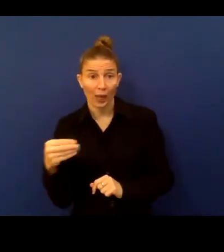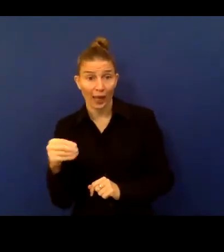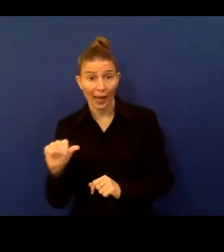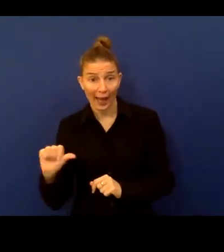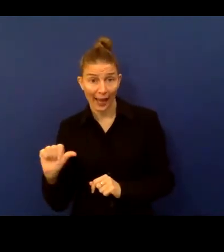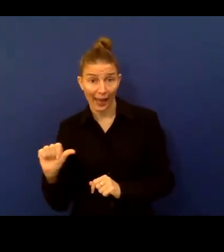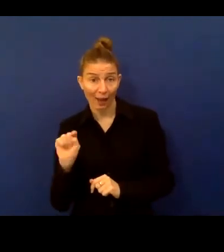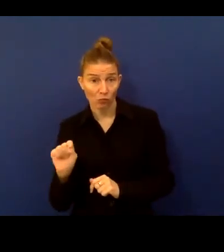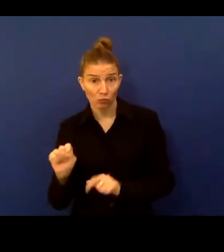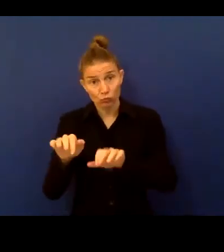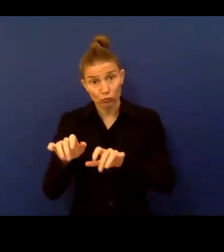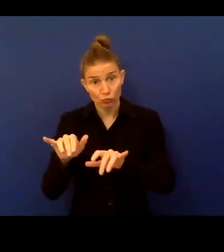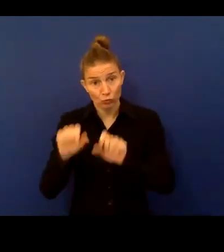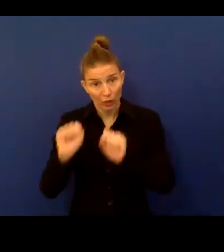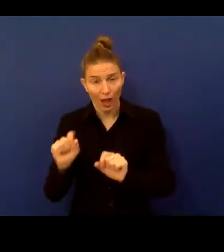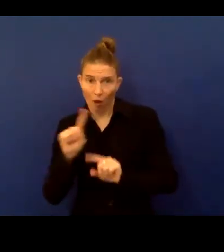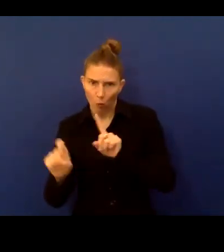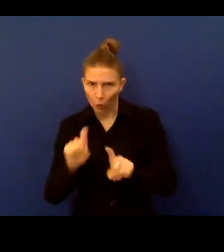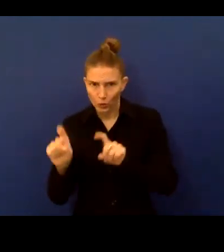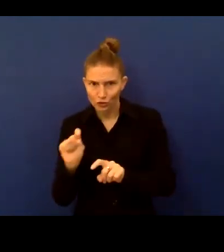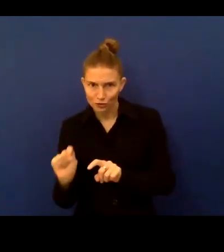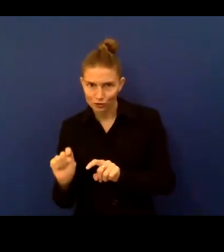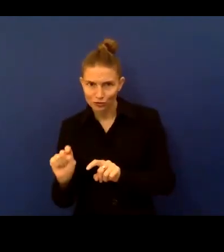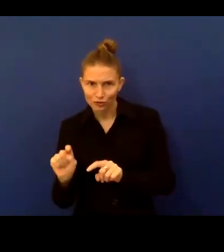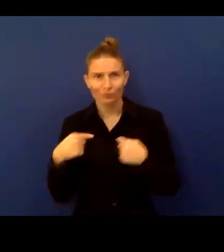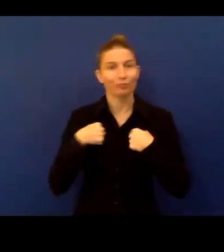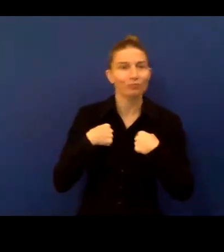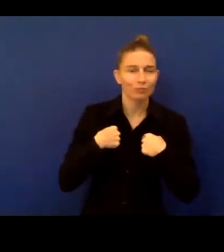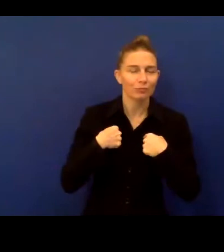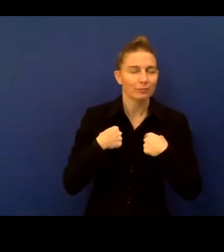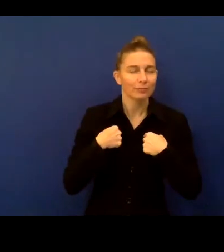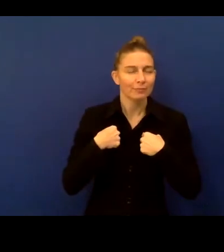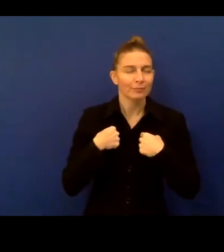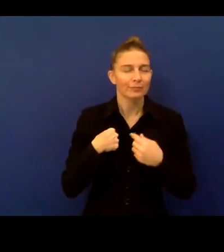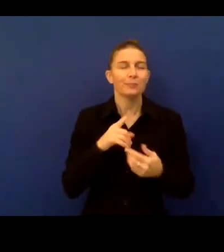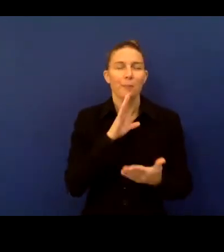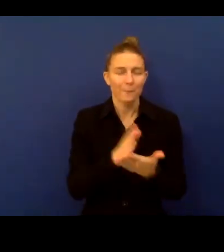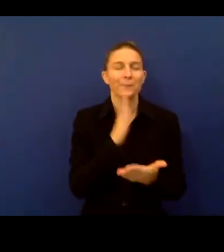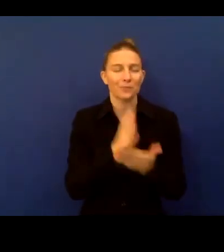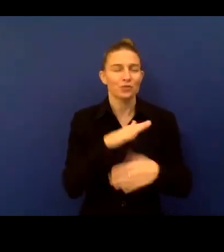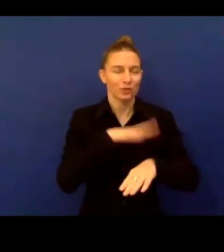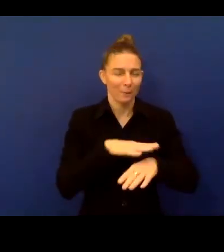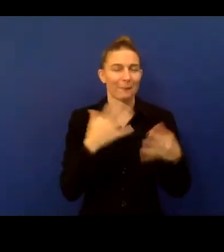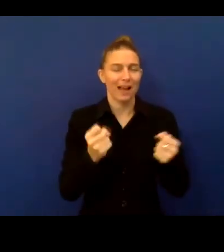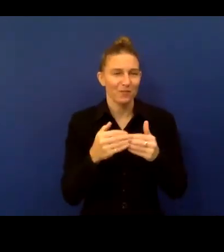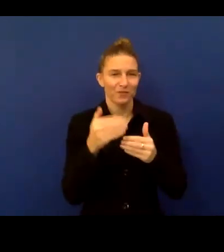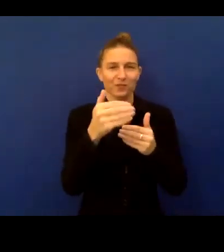and I'll do all I can to ensure that we have some time to tackle those at the end of the session. The key questions we're